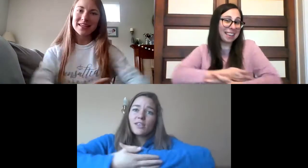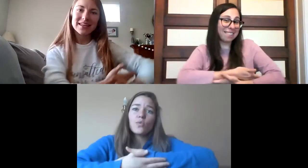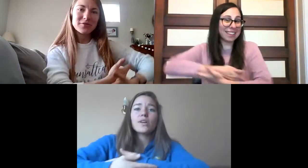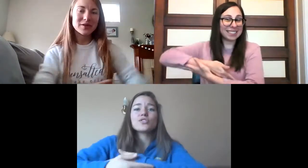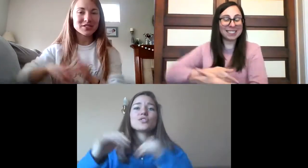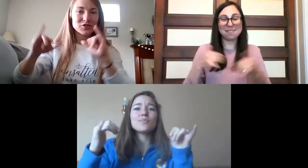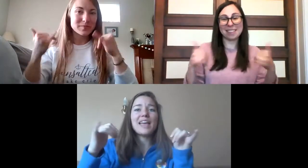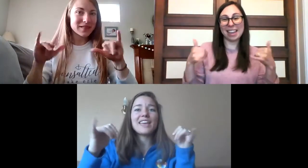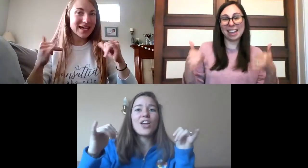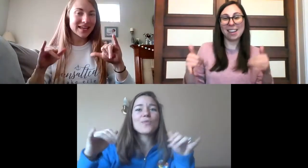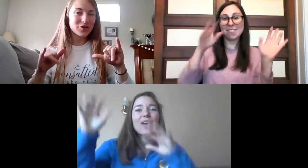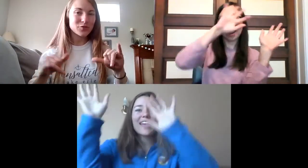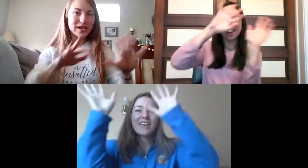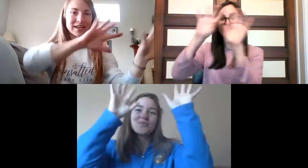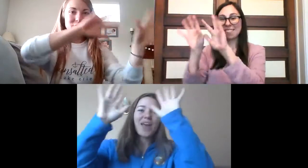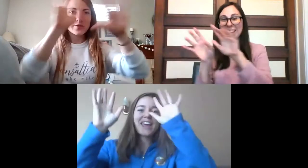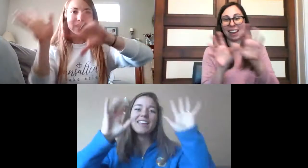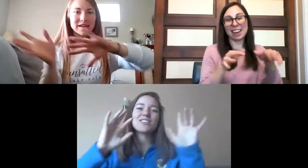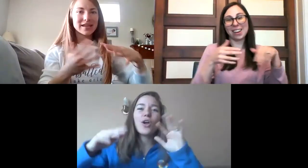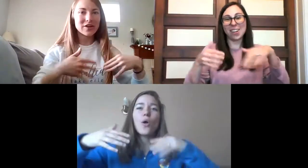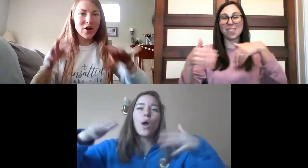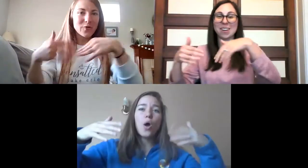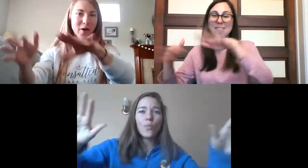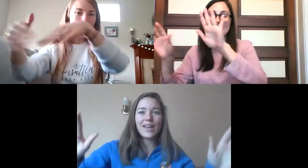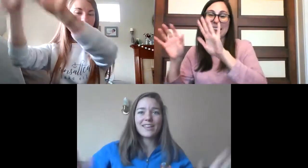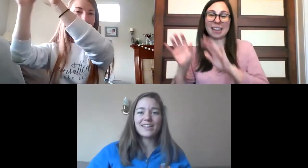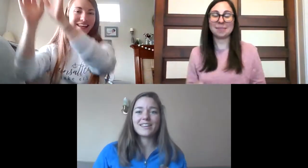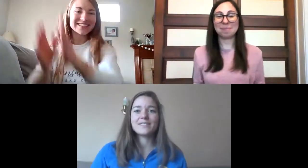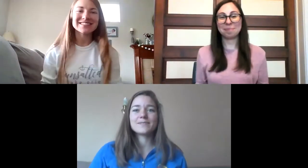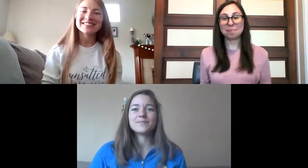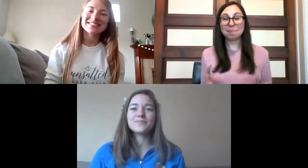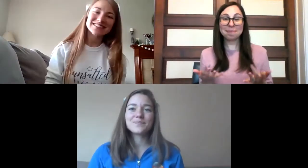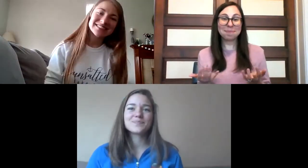wants to play rain rain go away